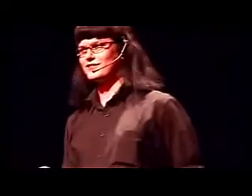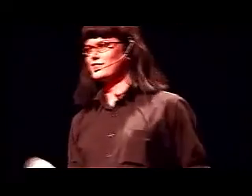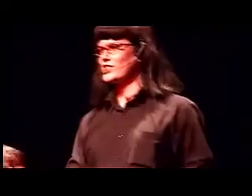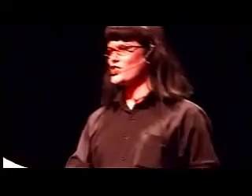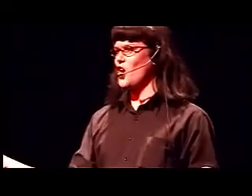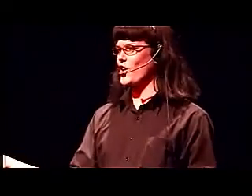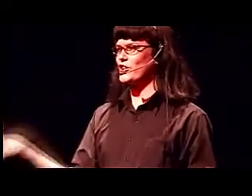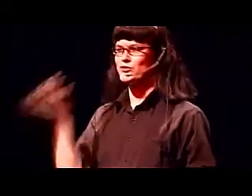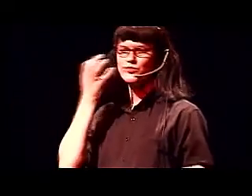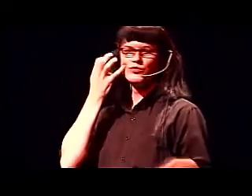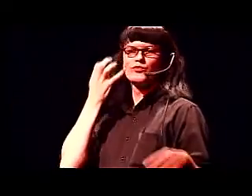Let's go. Shocking.